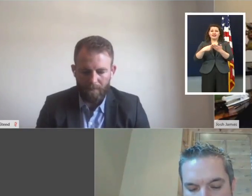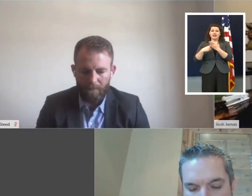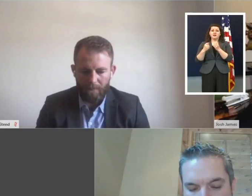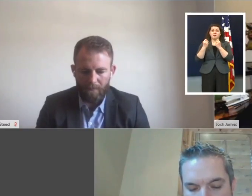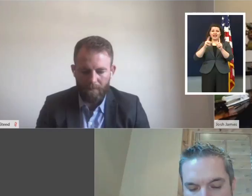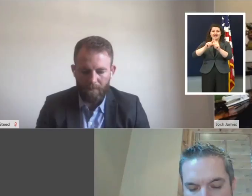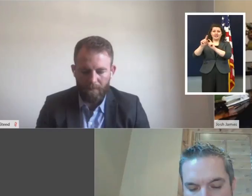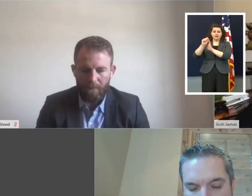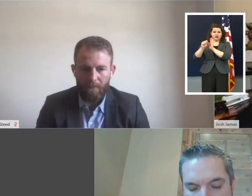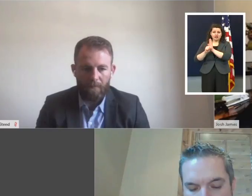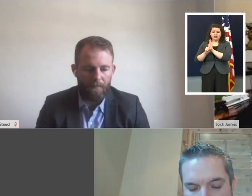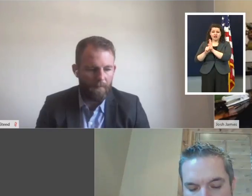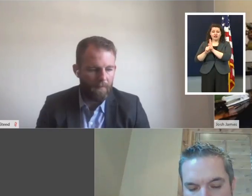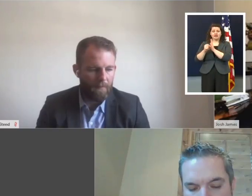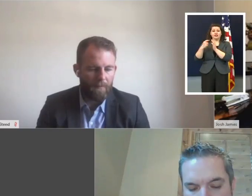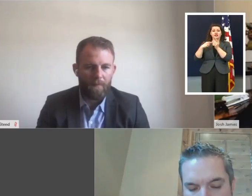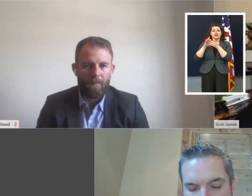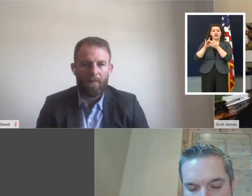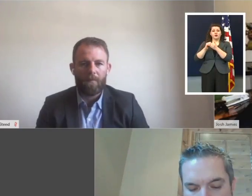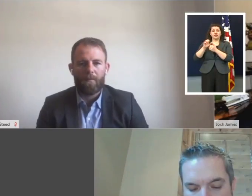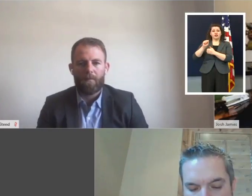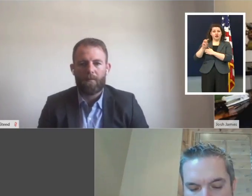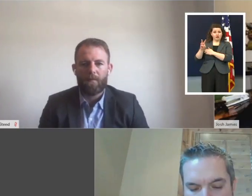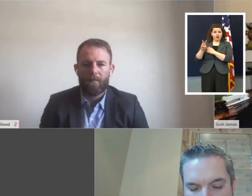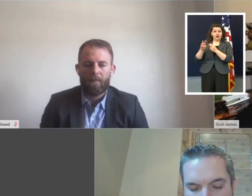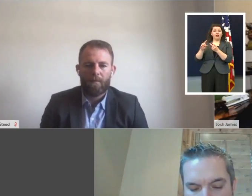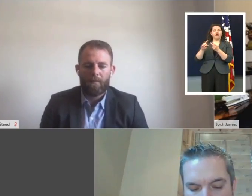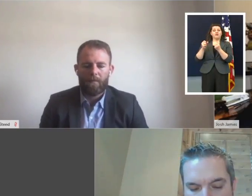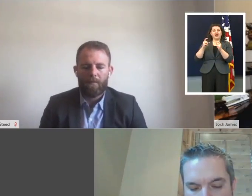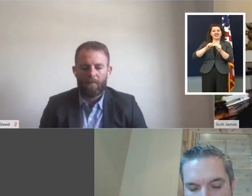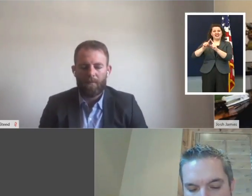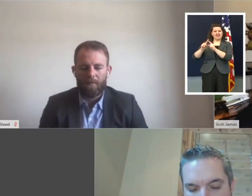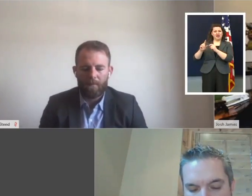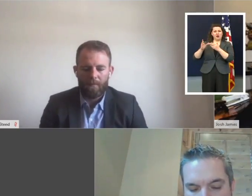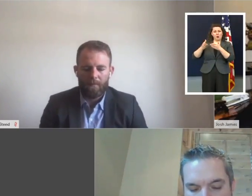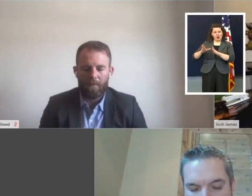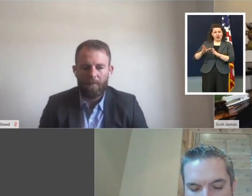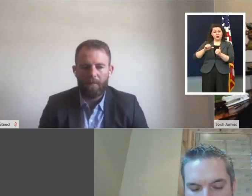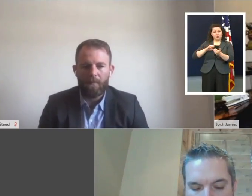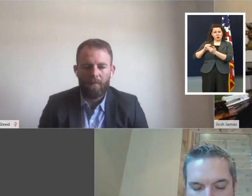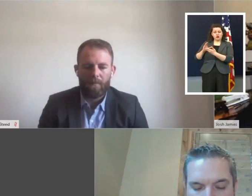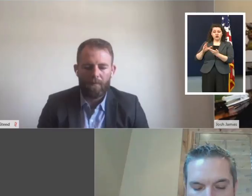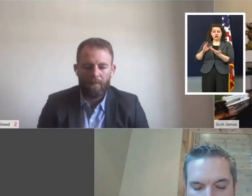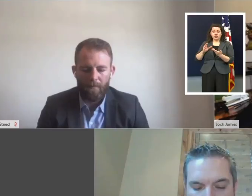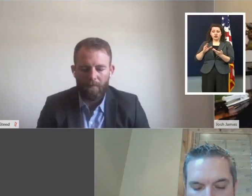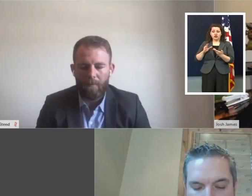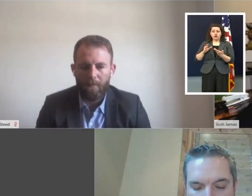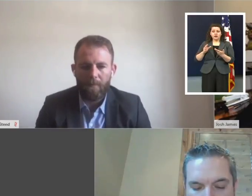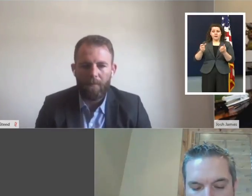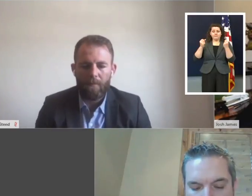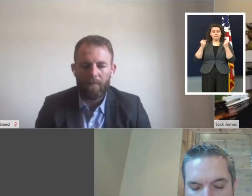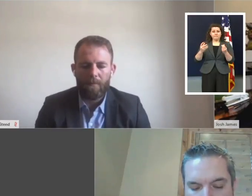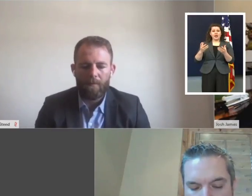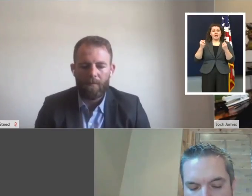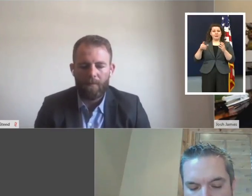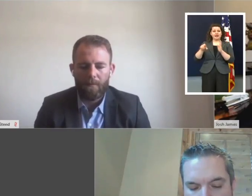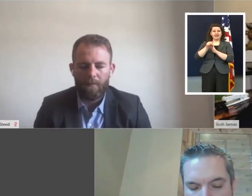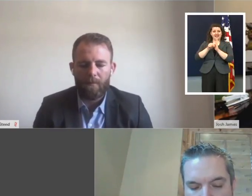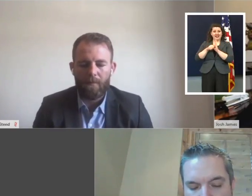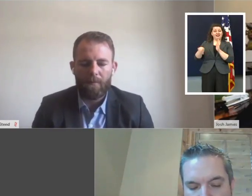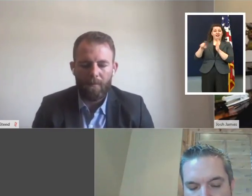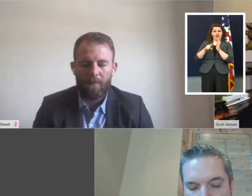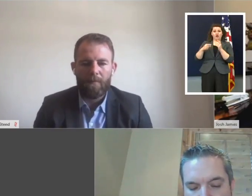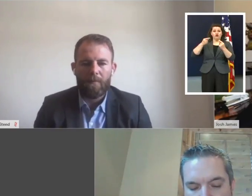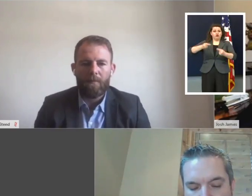in soil software in a lot of different formats and there's many, many states, you know, are struggling